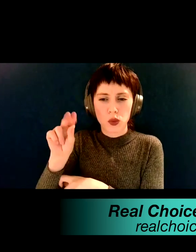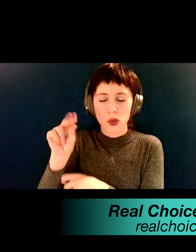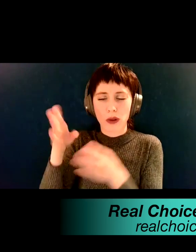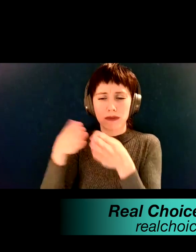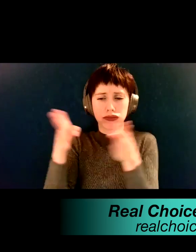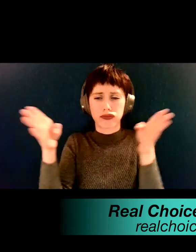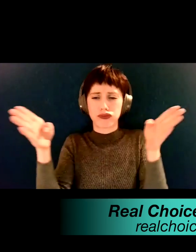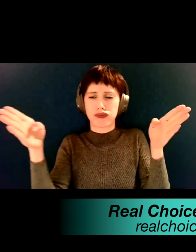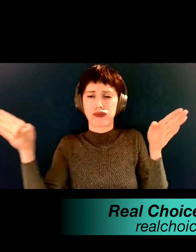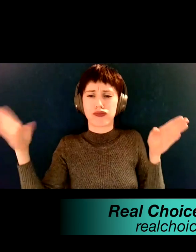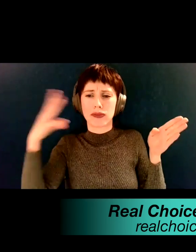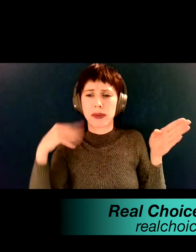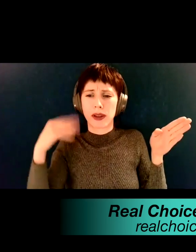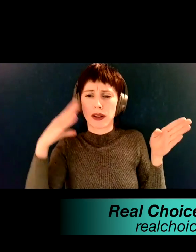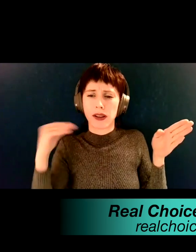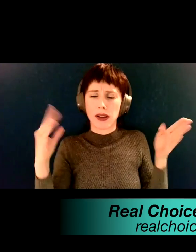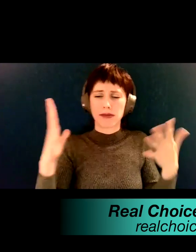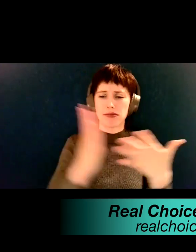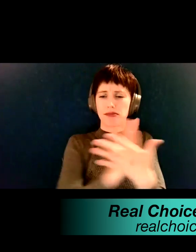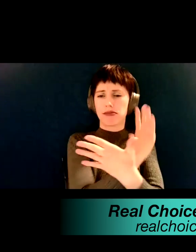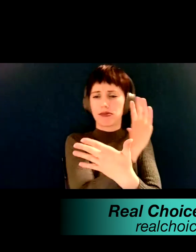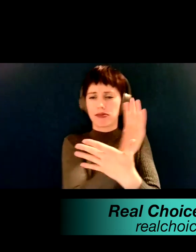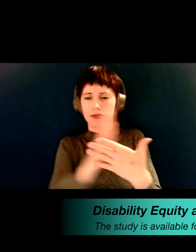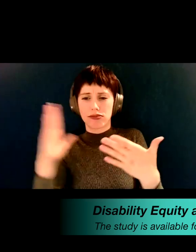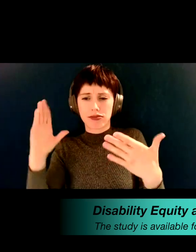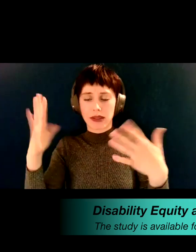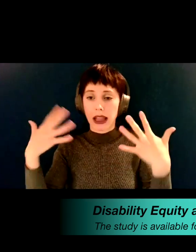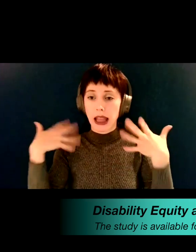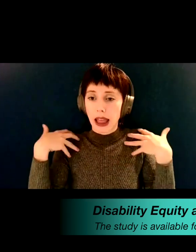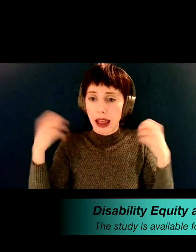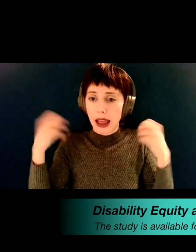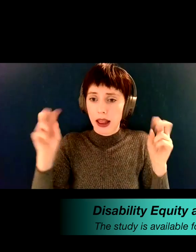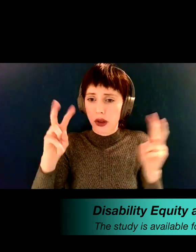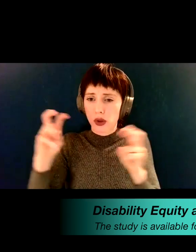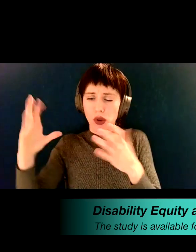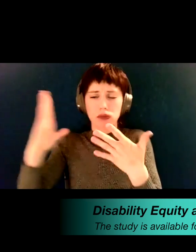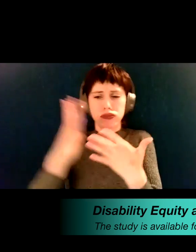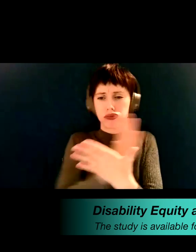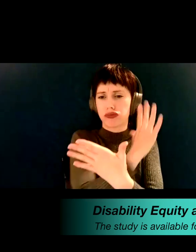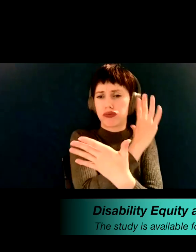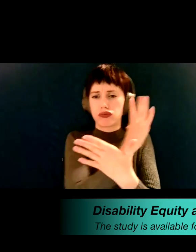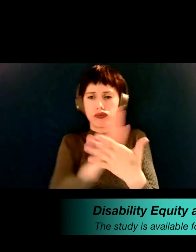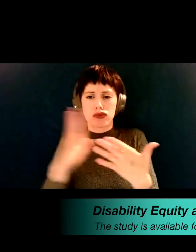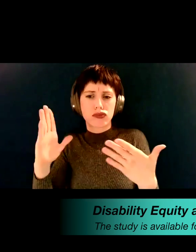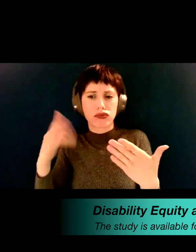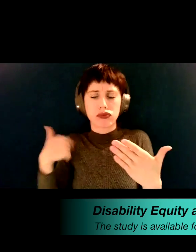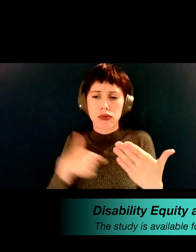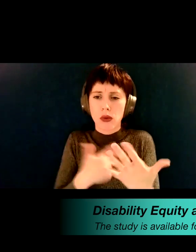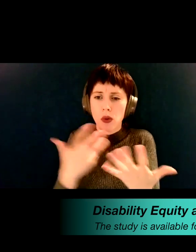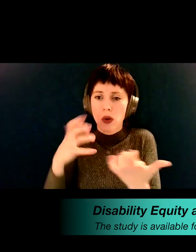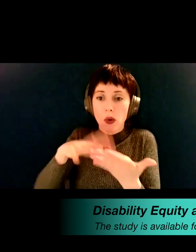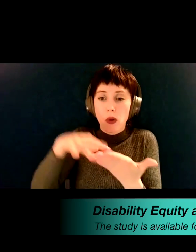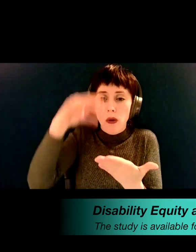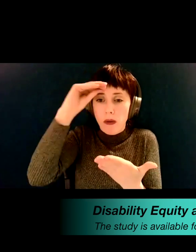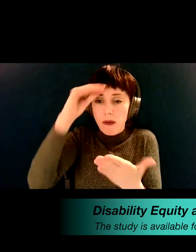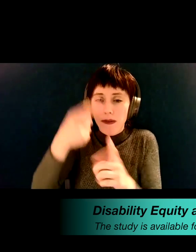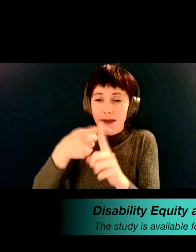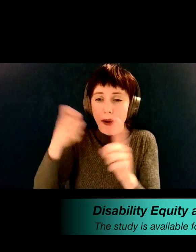to learn from everyone that fits in that. We want to learn from everyone that fits in that. Uh,